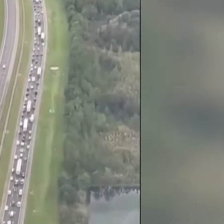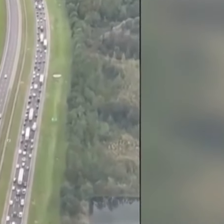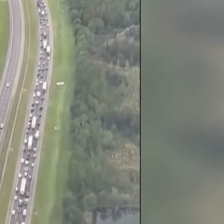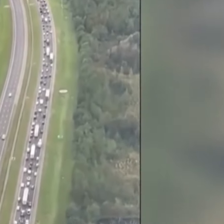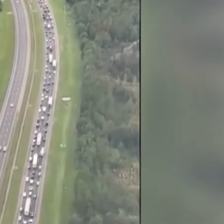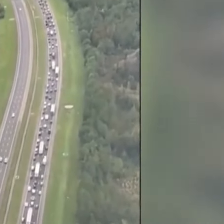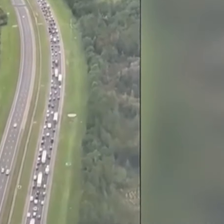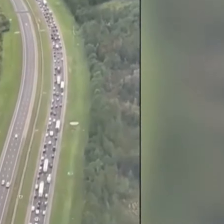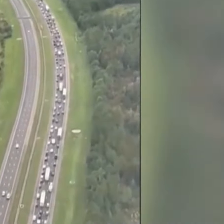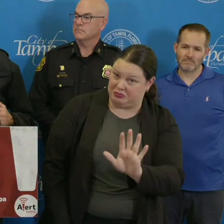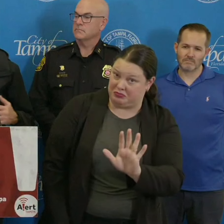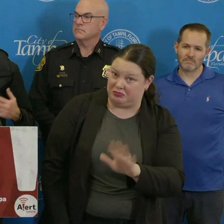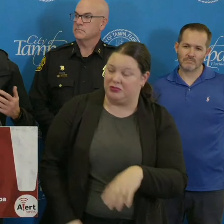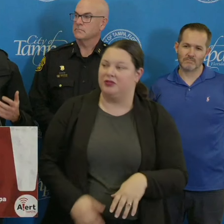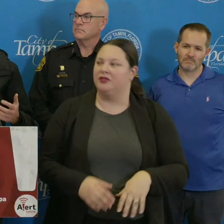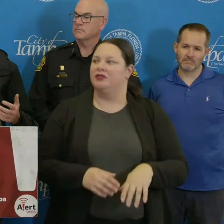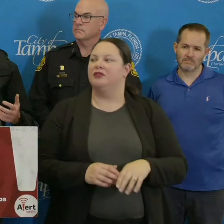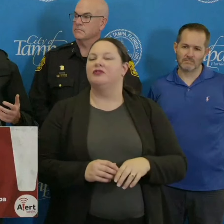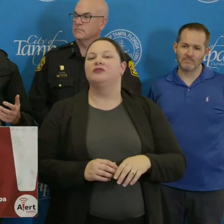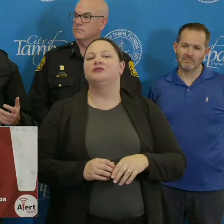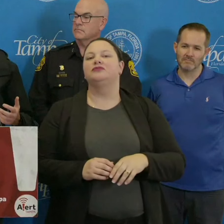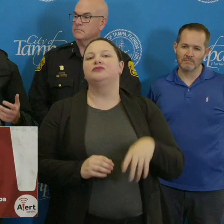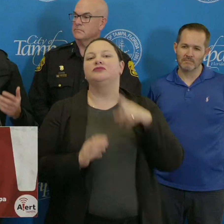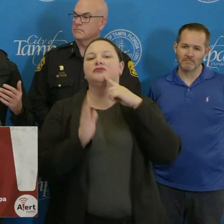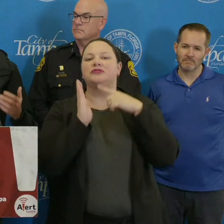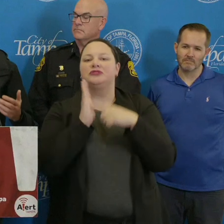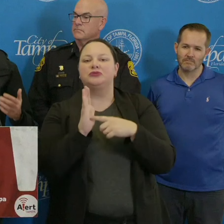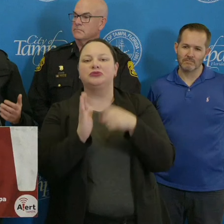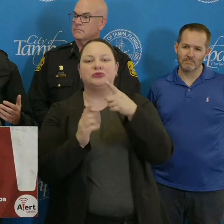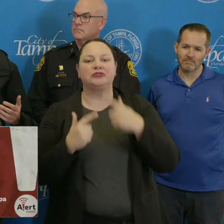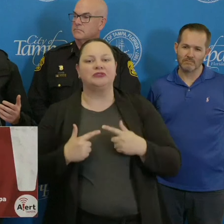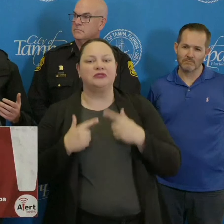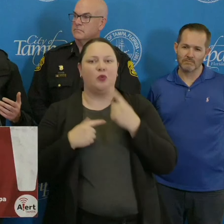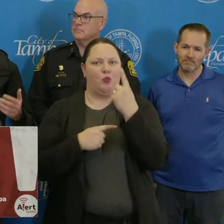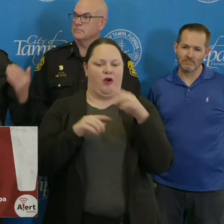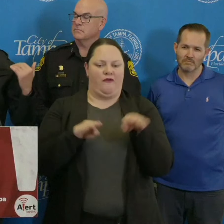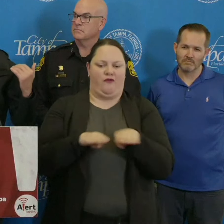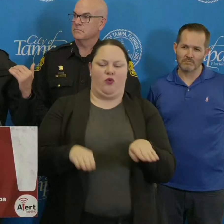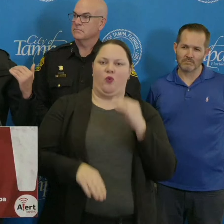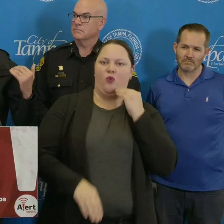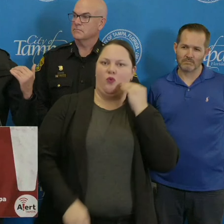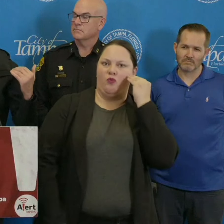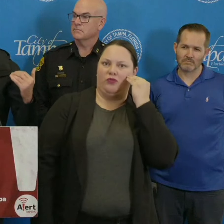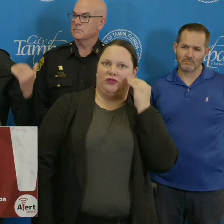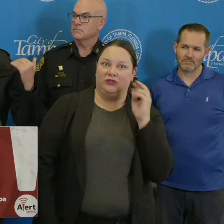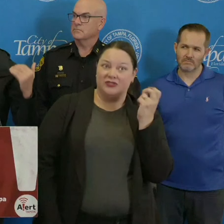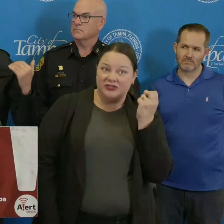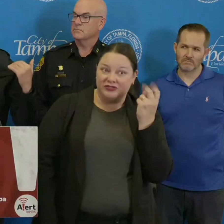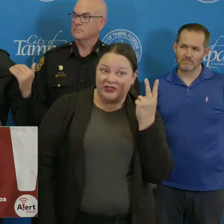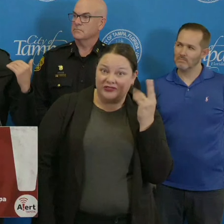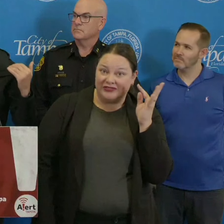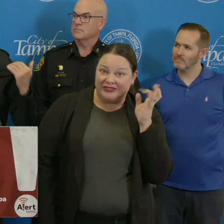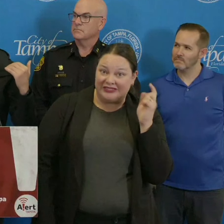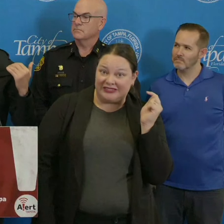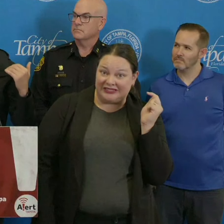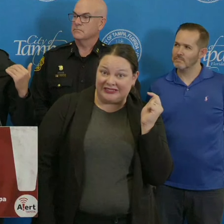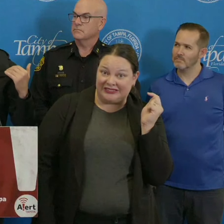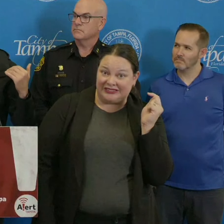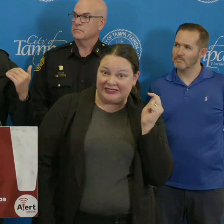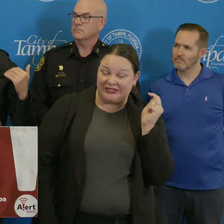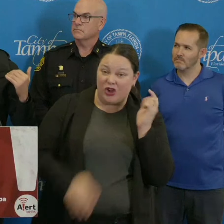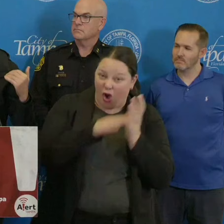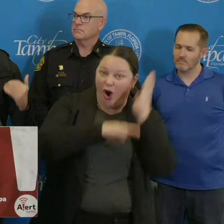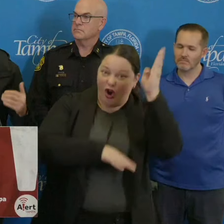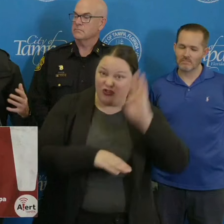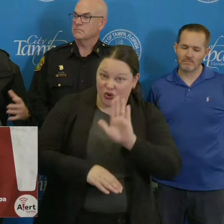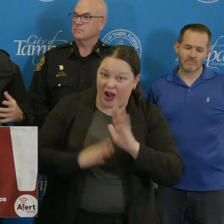you might not survive. Say you're in a single-story home, 12 feet is above that house.